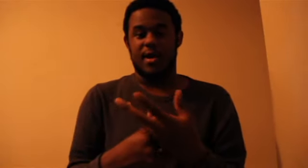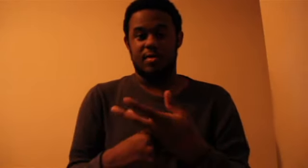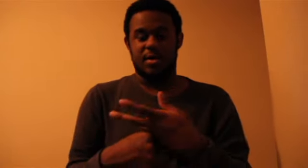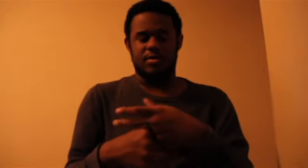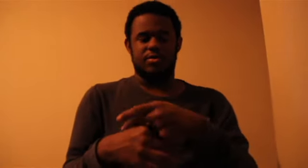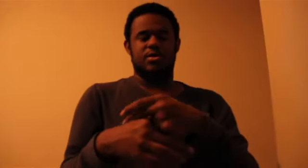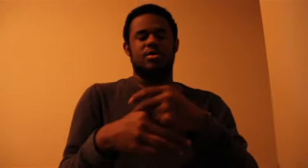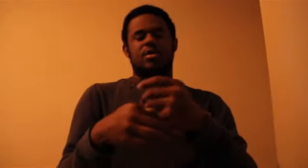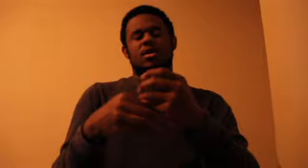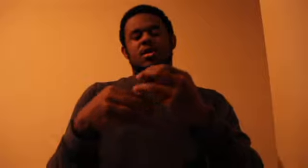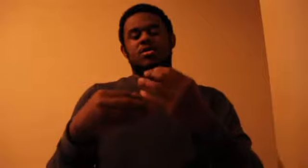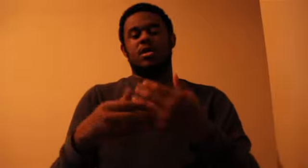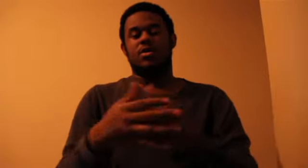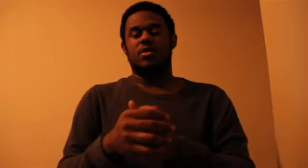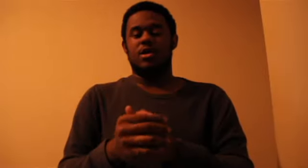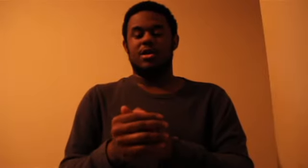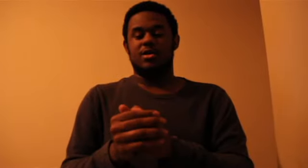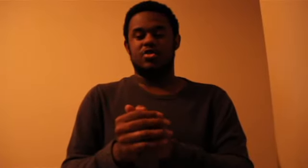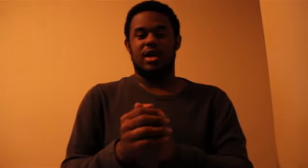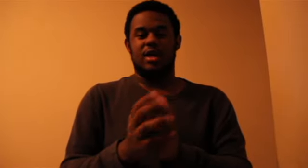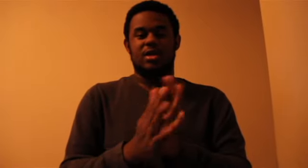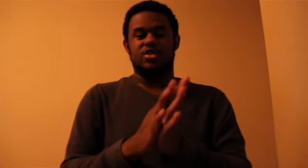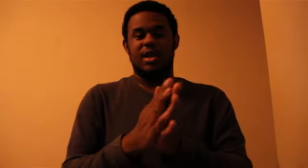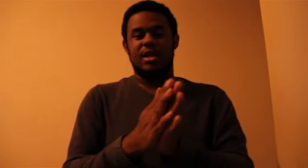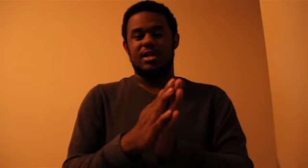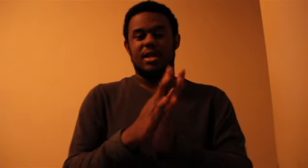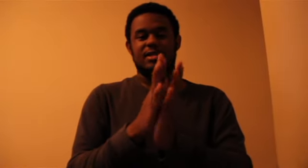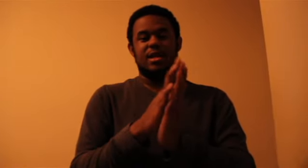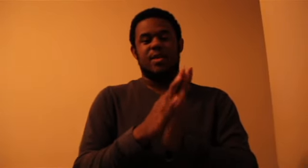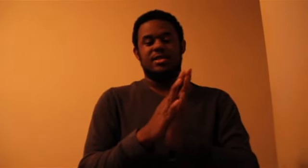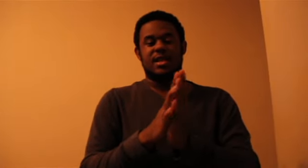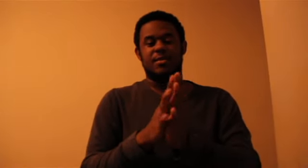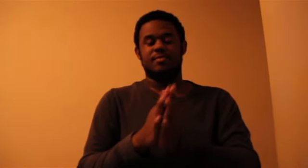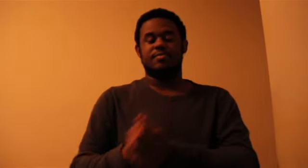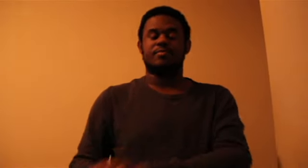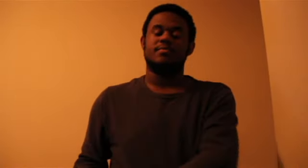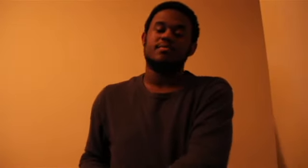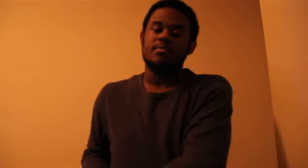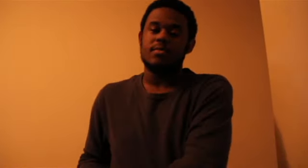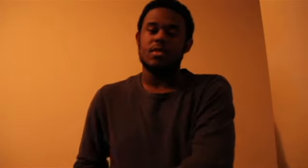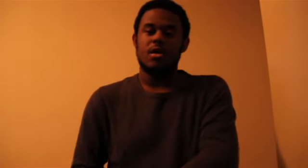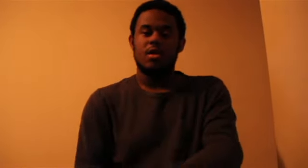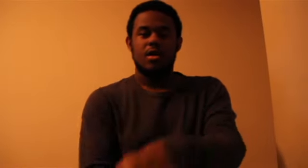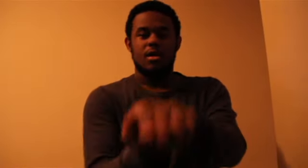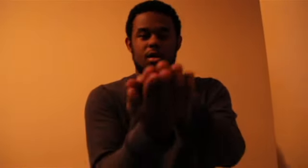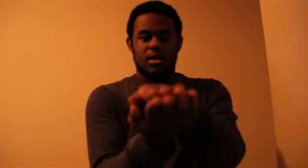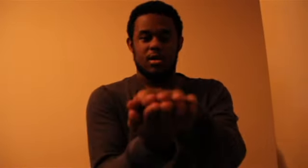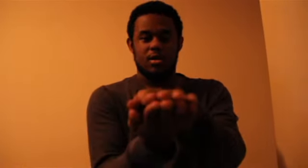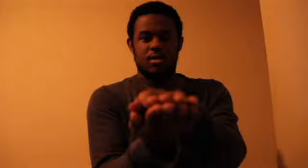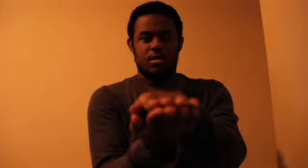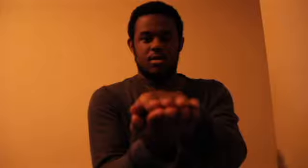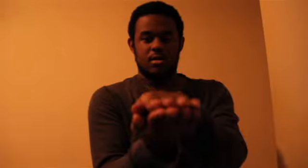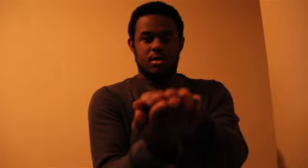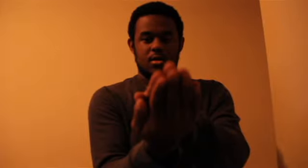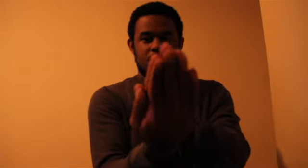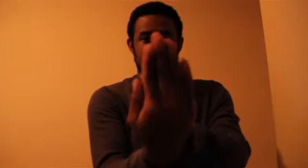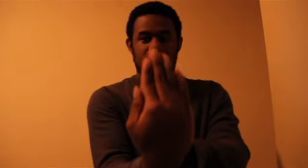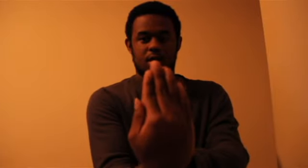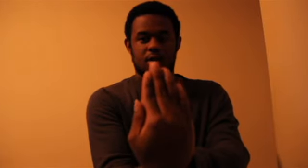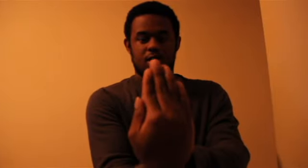right of an ultra. So let's take it try again take it step by step here here